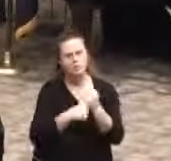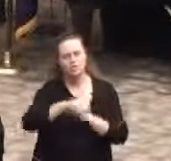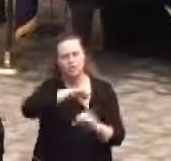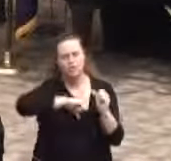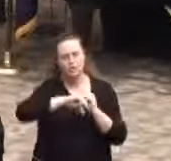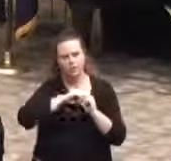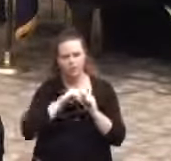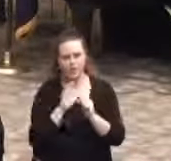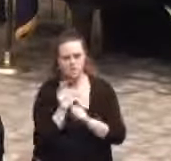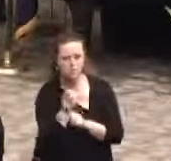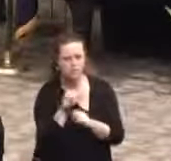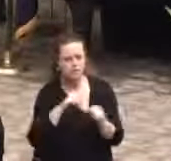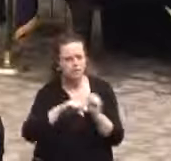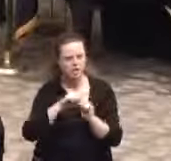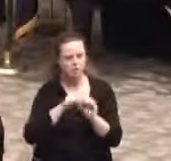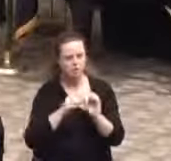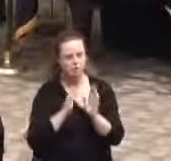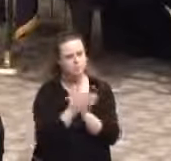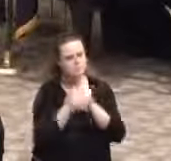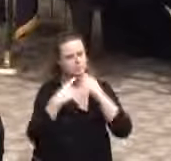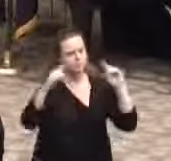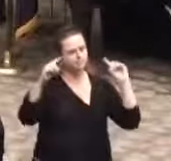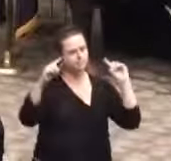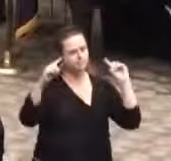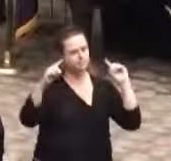and pushed each other to strive for greatness.